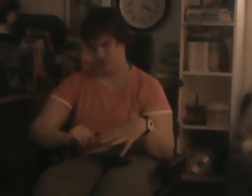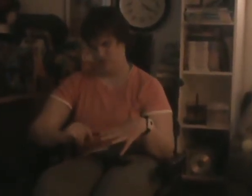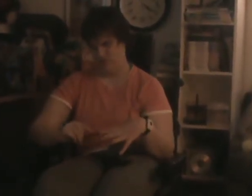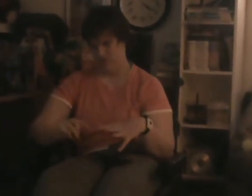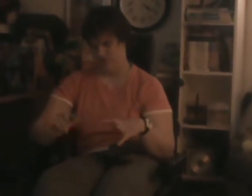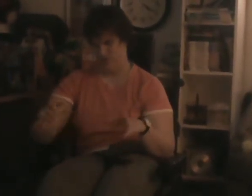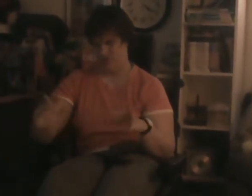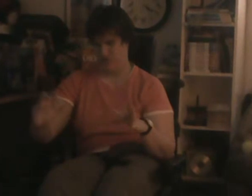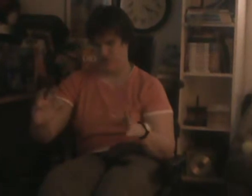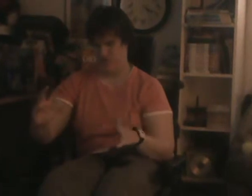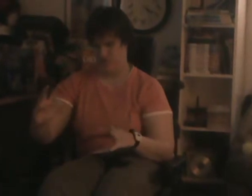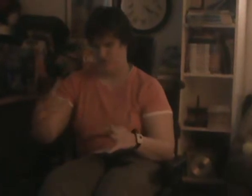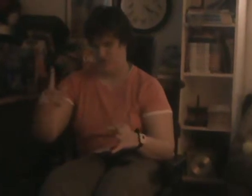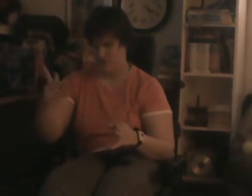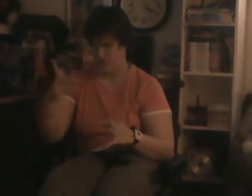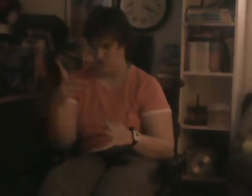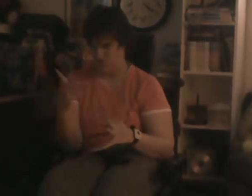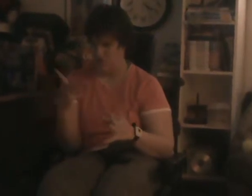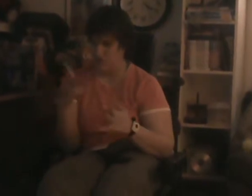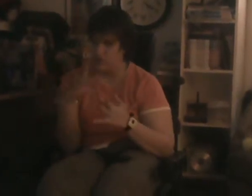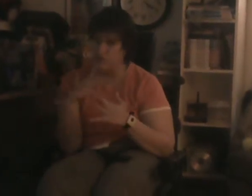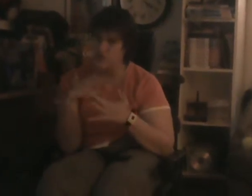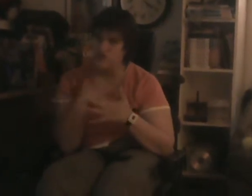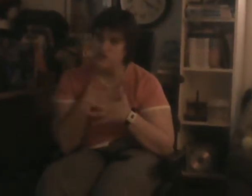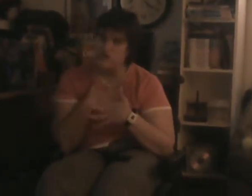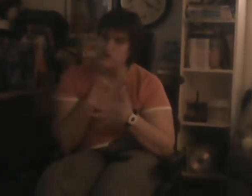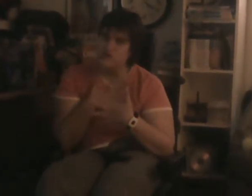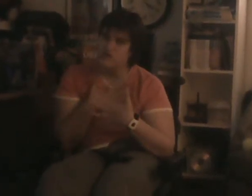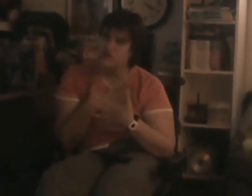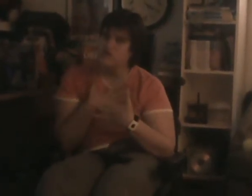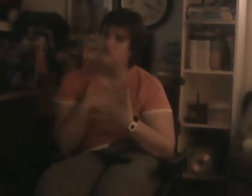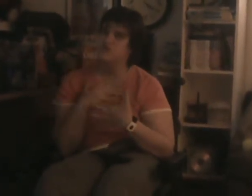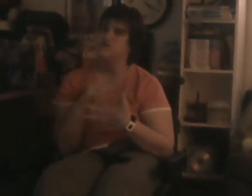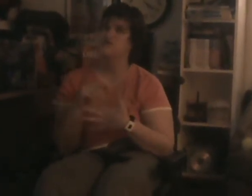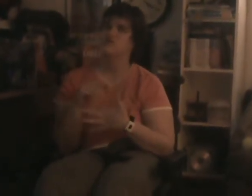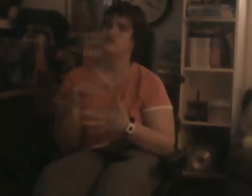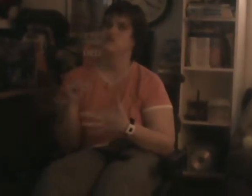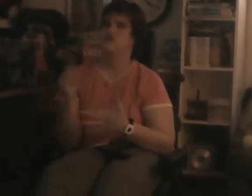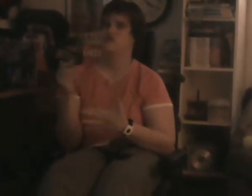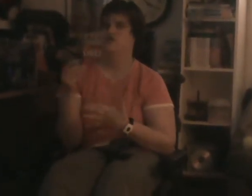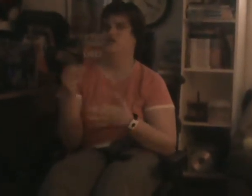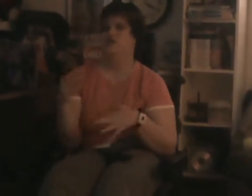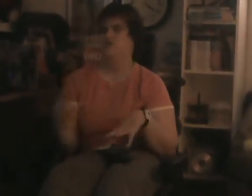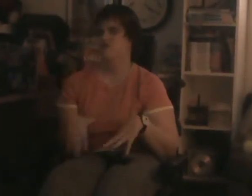I'm gonna be here you now on.